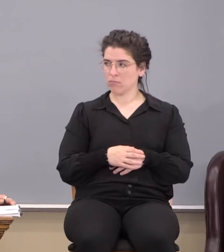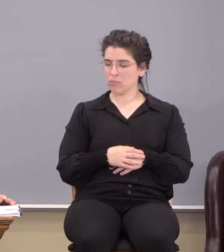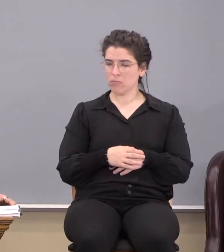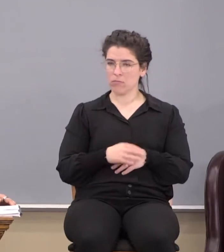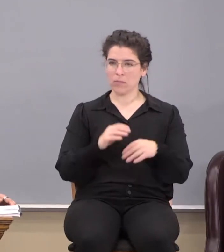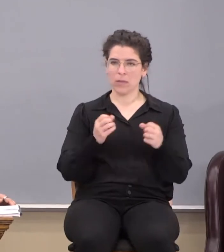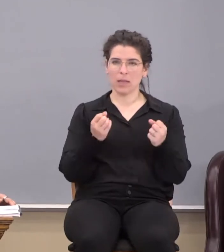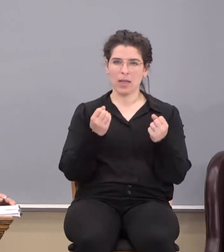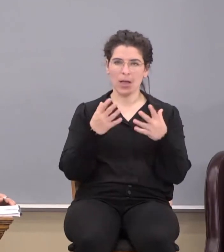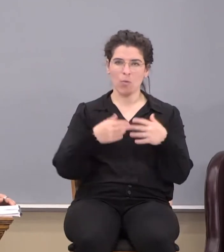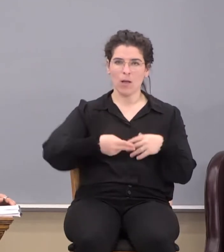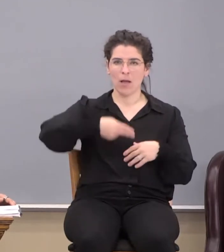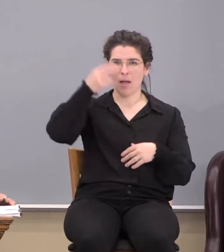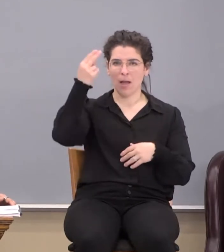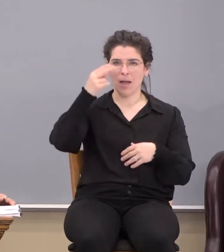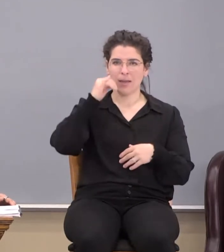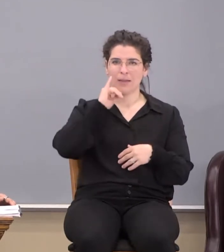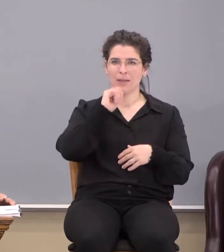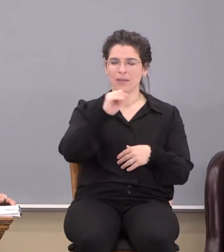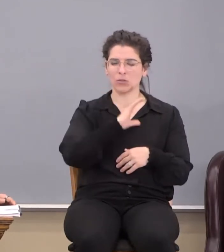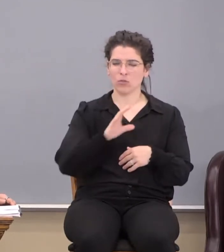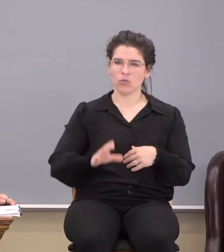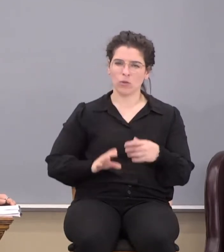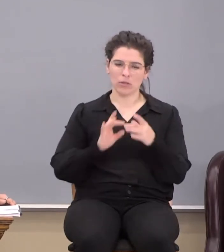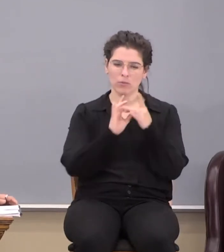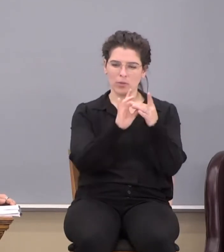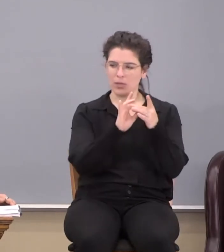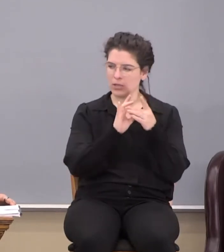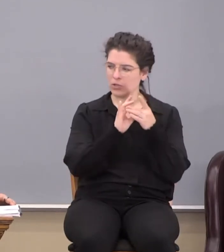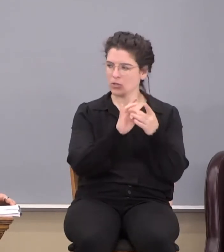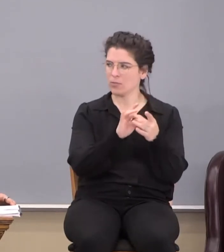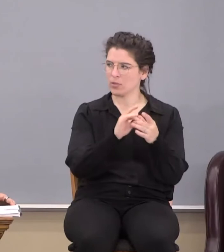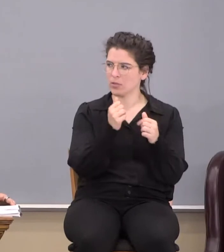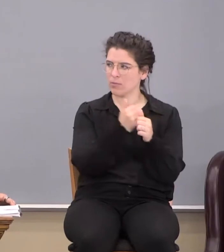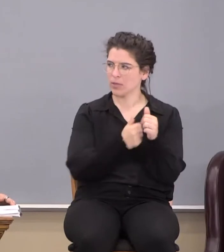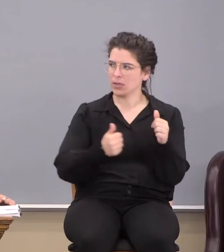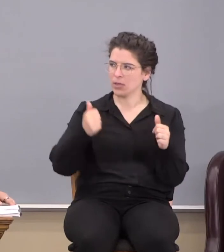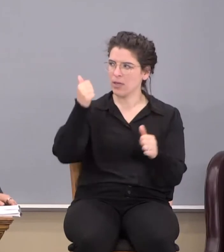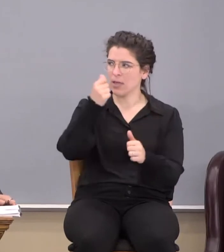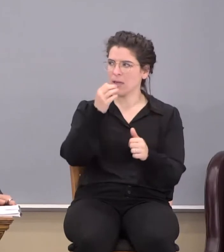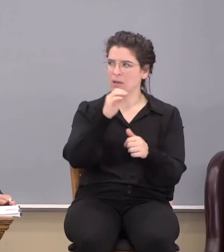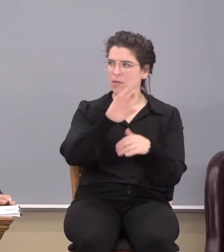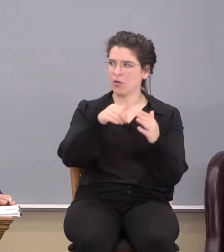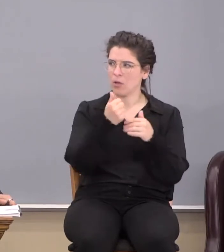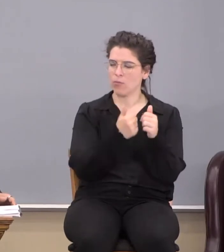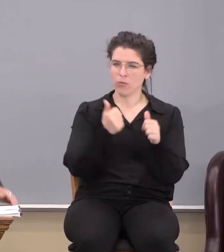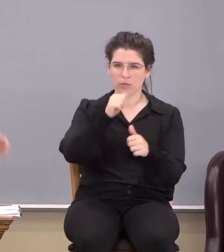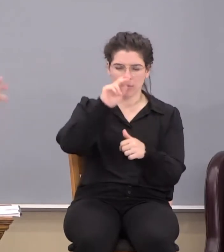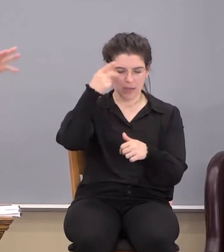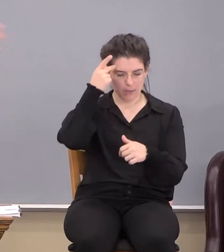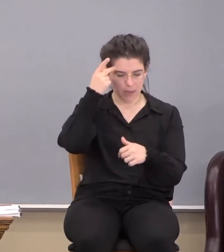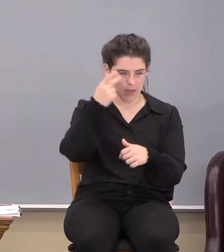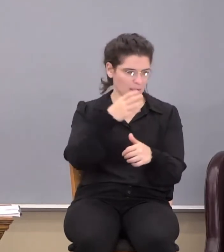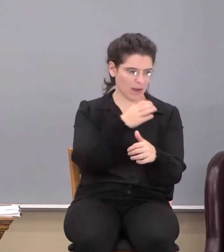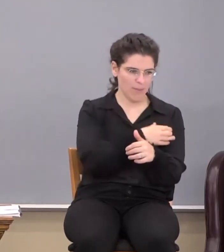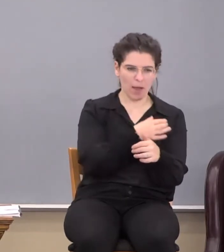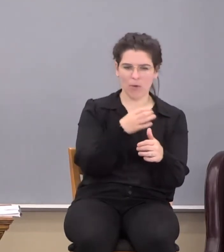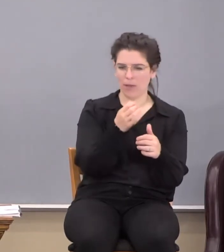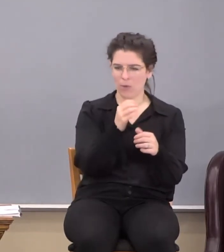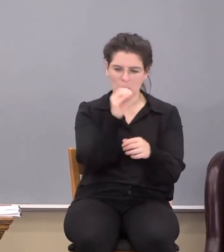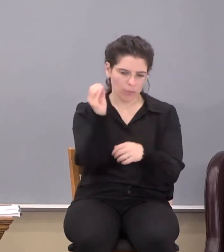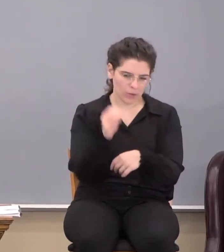How high up is Christ is relationship to being head of all principality and power? Like what percentage of